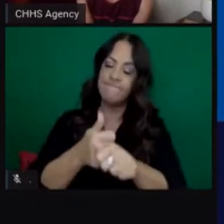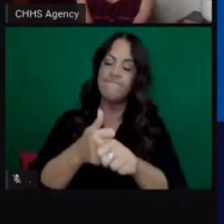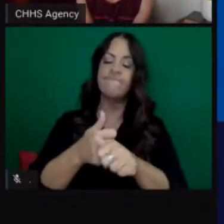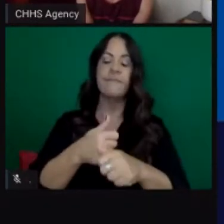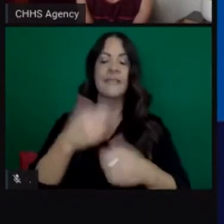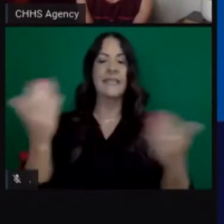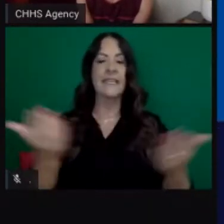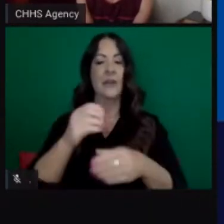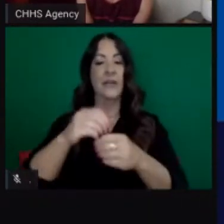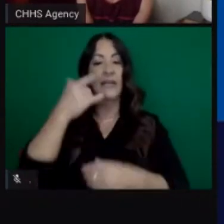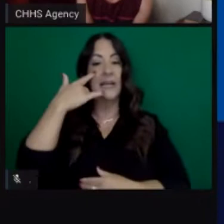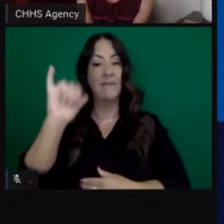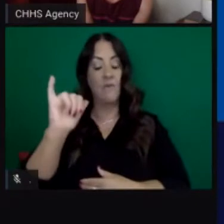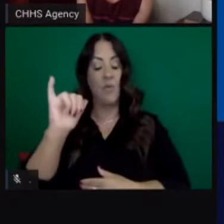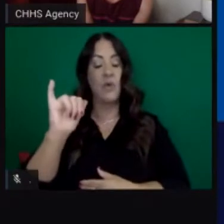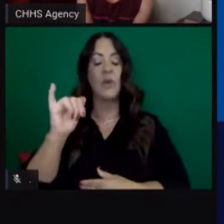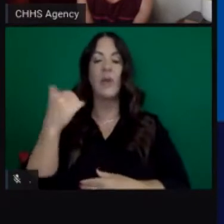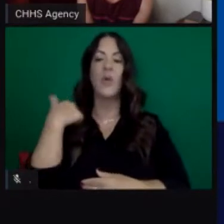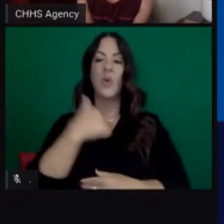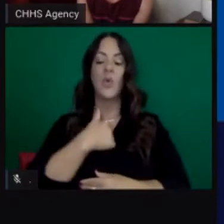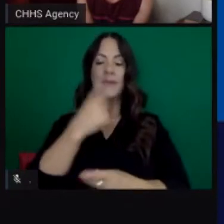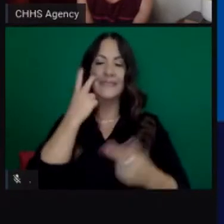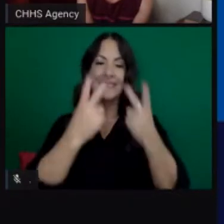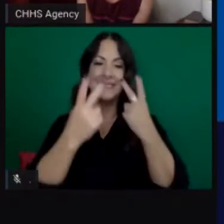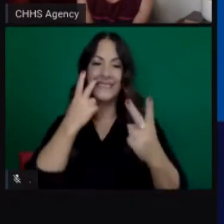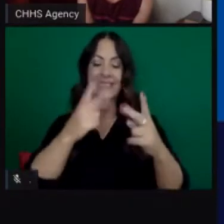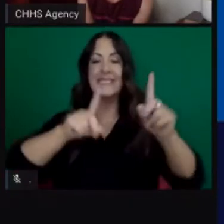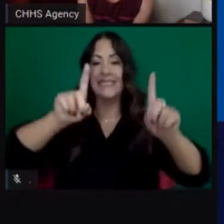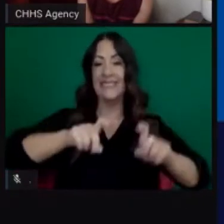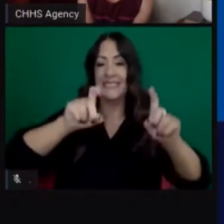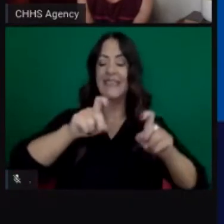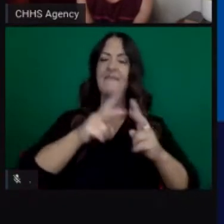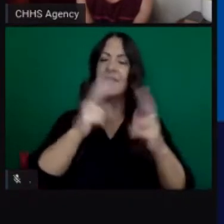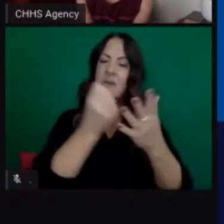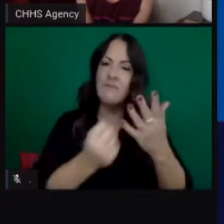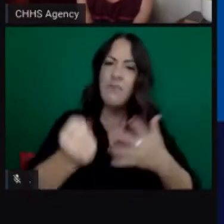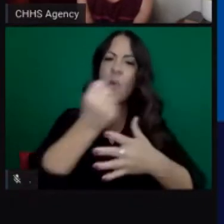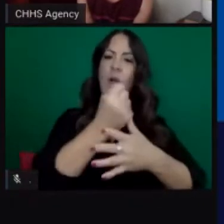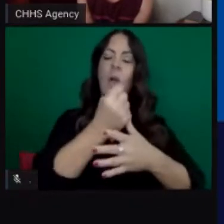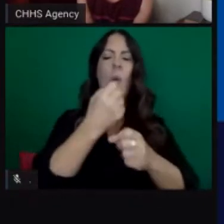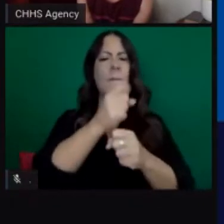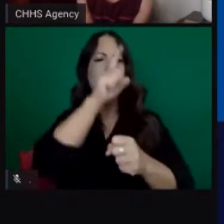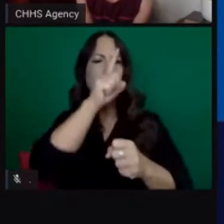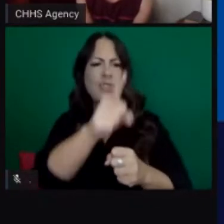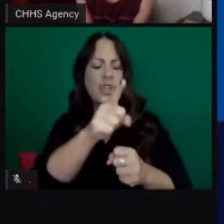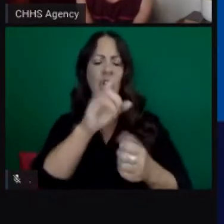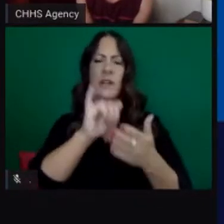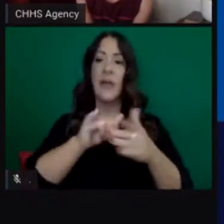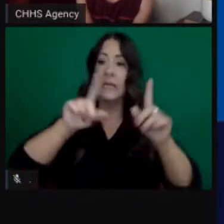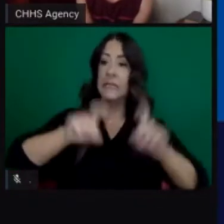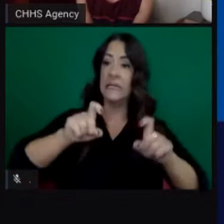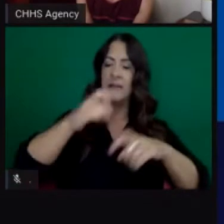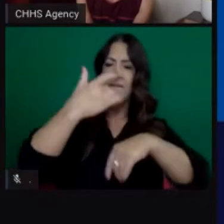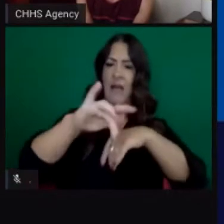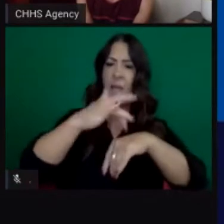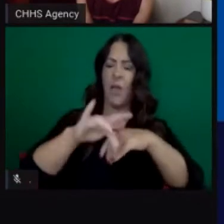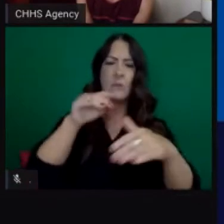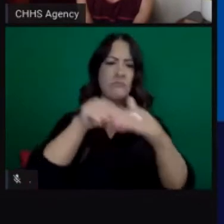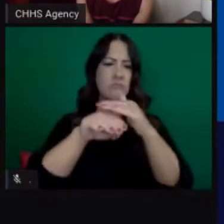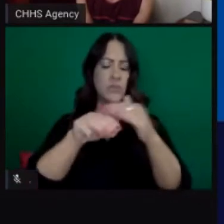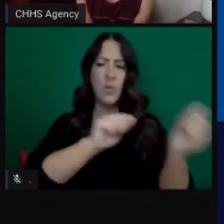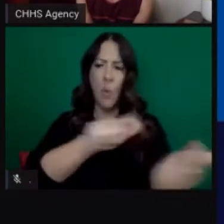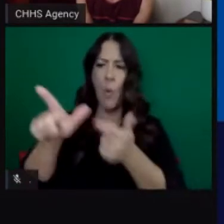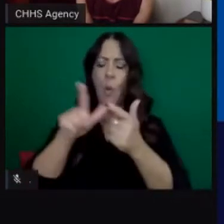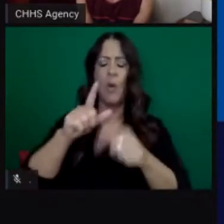a state are really seeing testing as a priority. We want it to be accessible. It needs to be timely and we want to see equitable